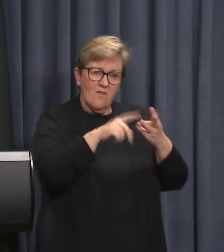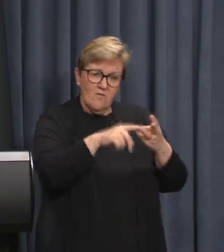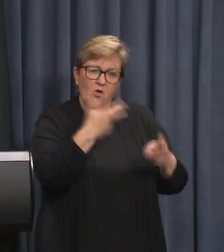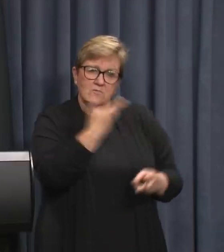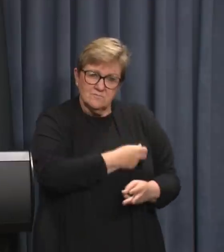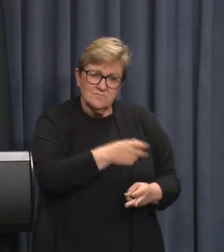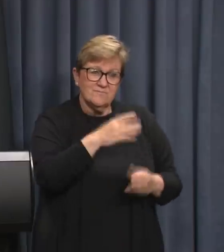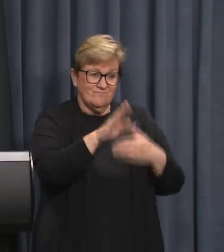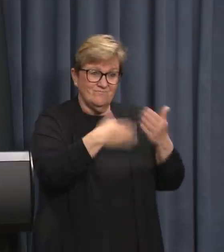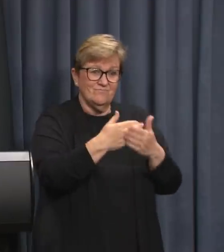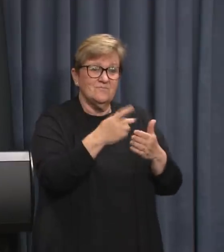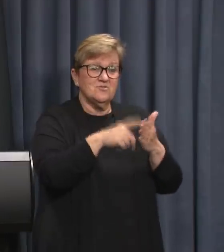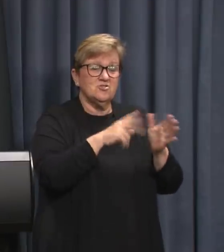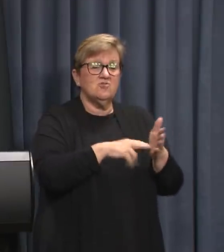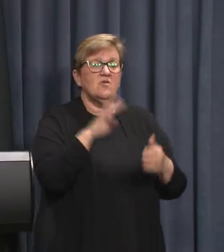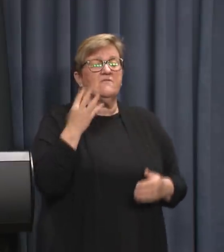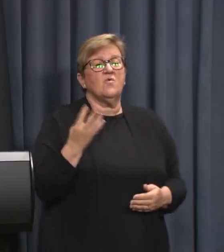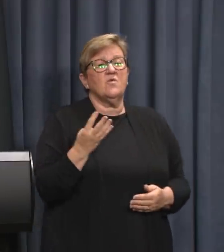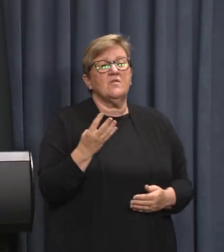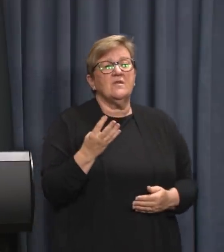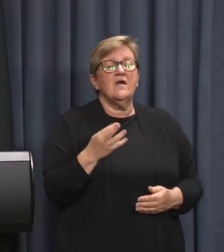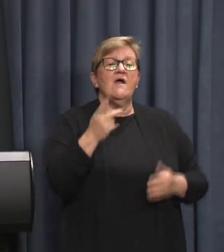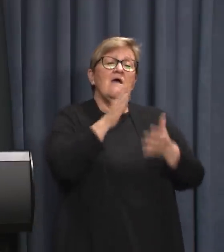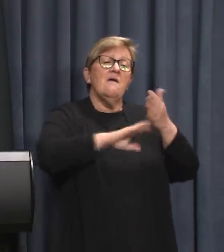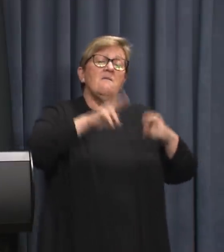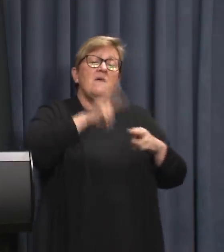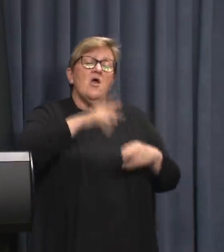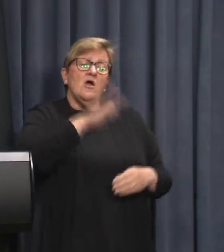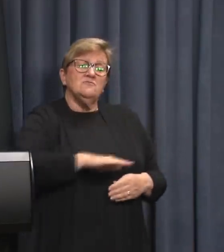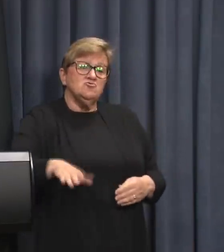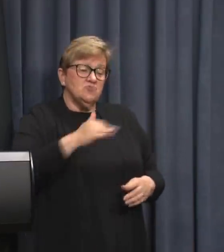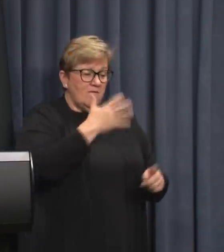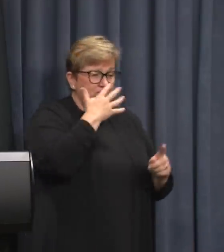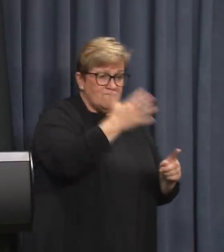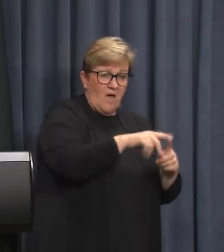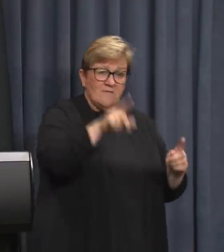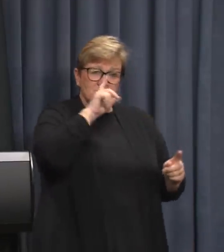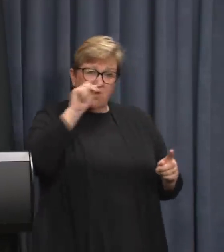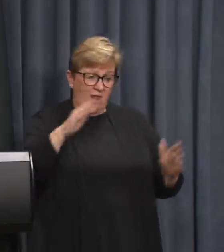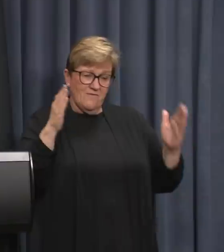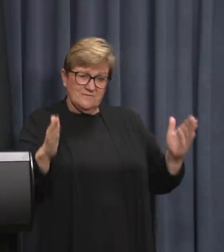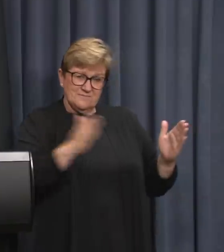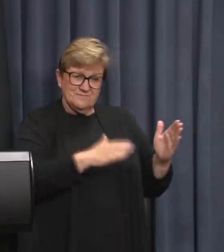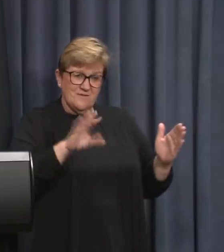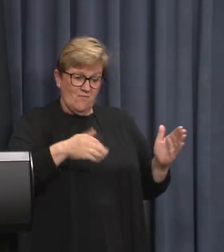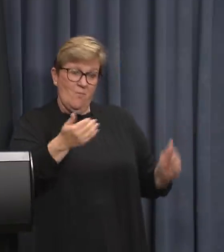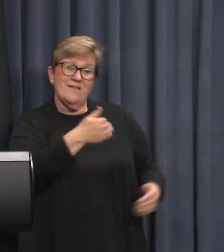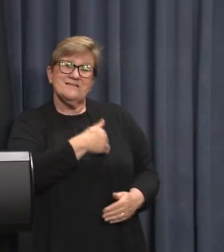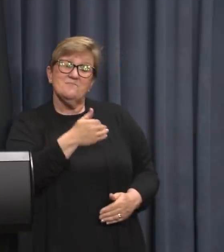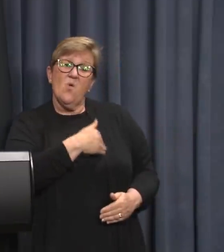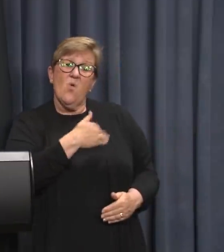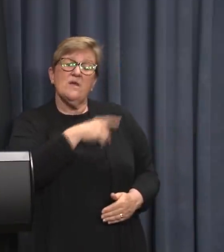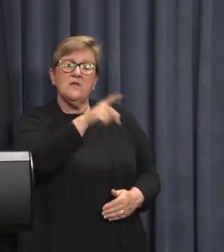dose come January 4 for parents of children aged five to 11 years old. As of this morning